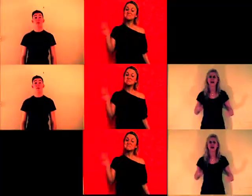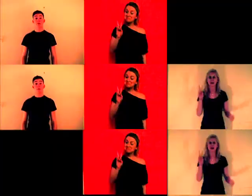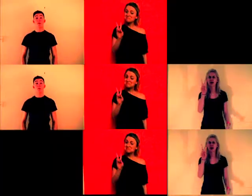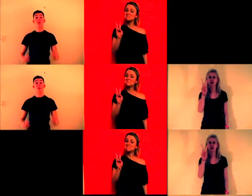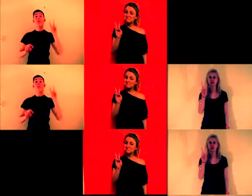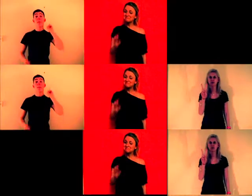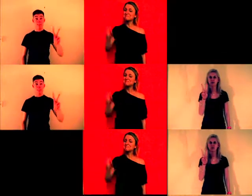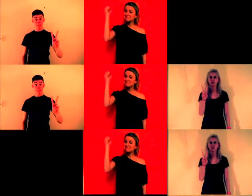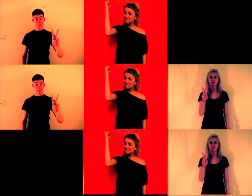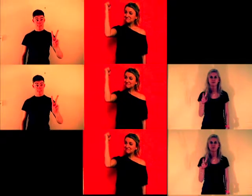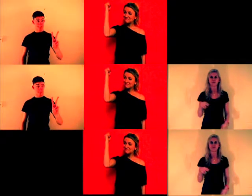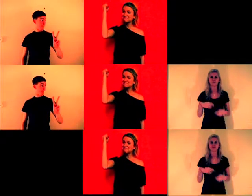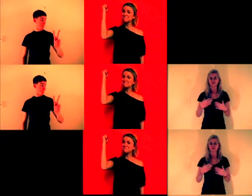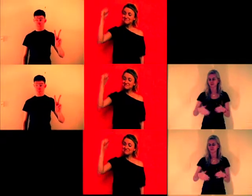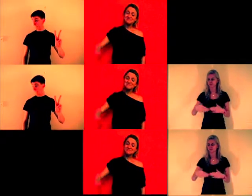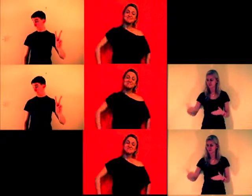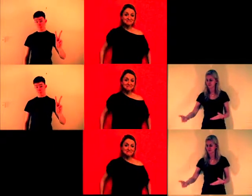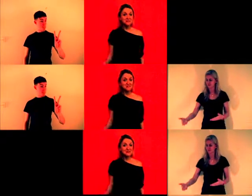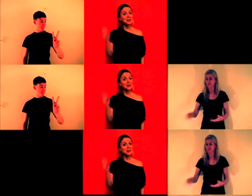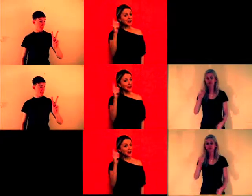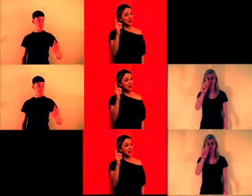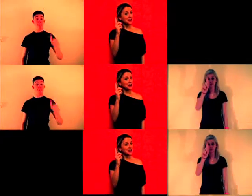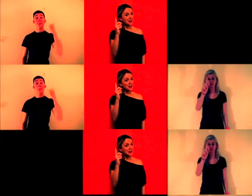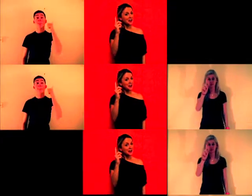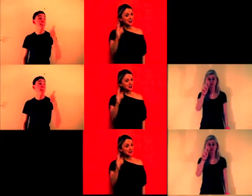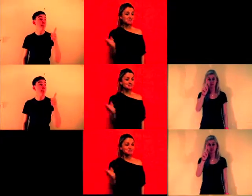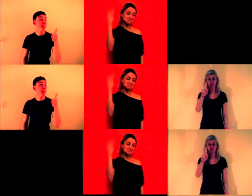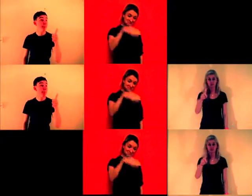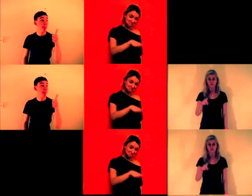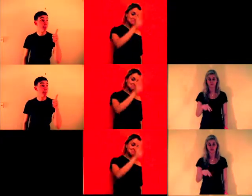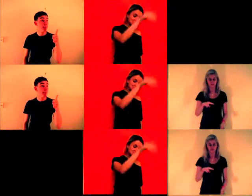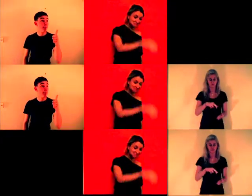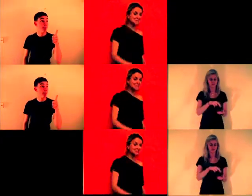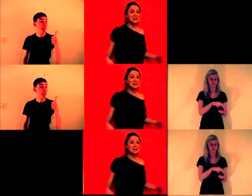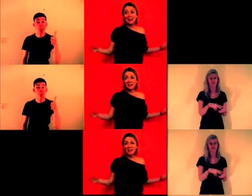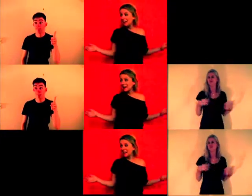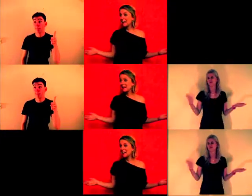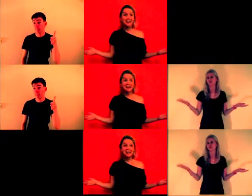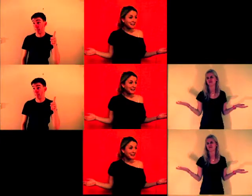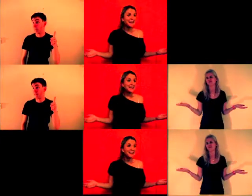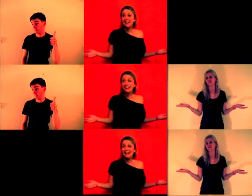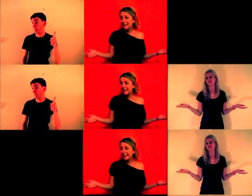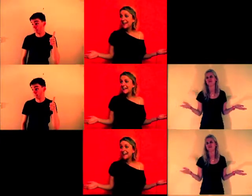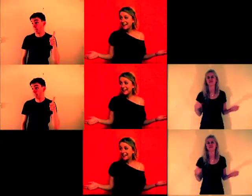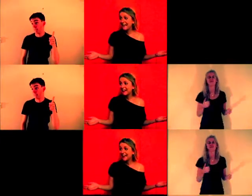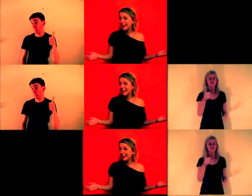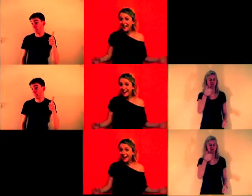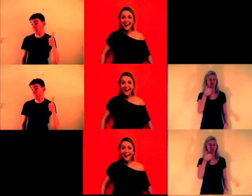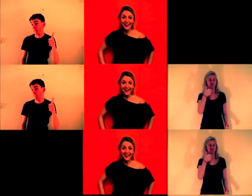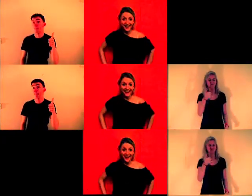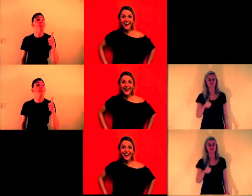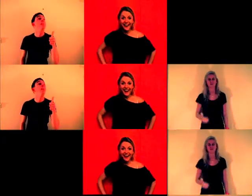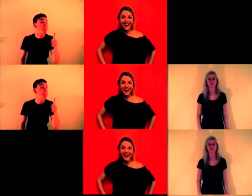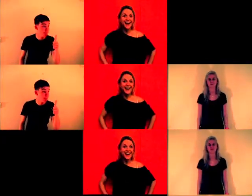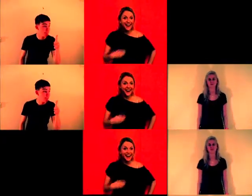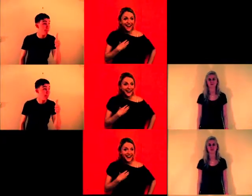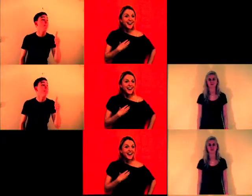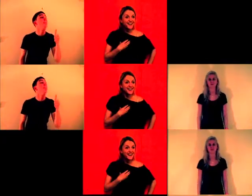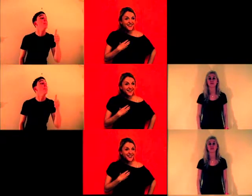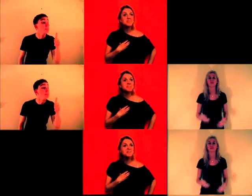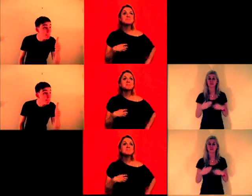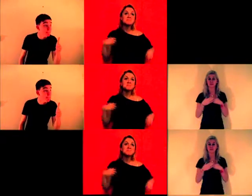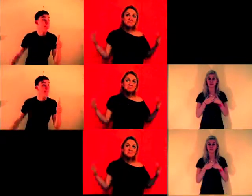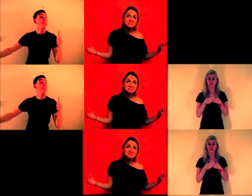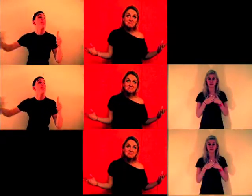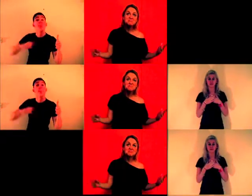I always have two main goals in any session that I do. Number one, by the time you leave, you go, do you know what? That was really helpful. It will